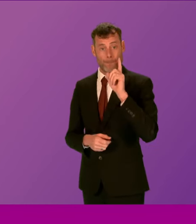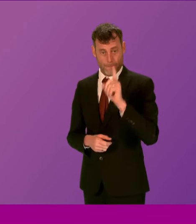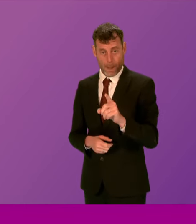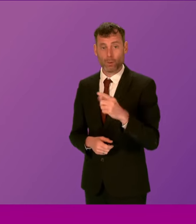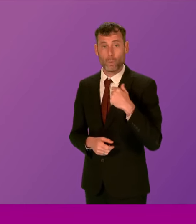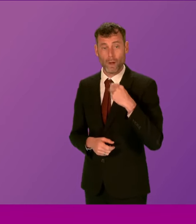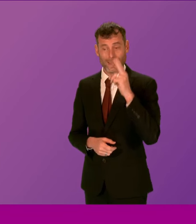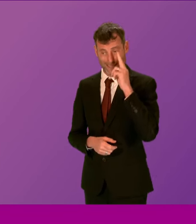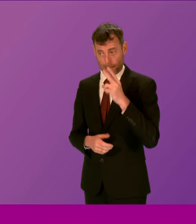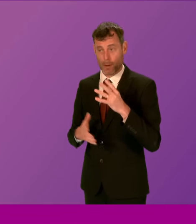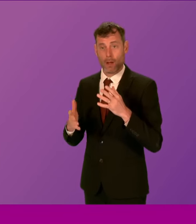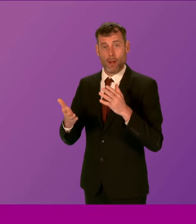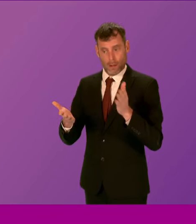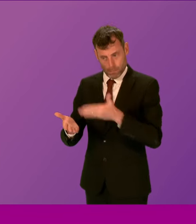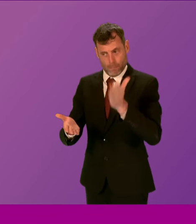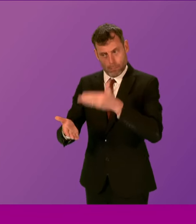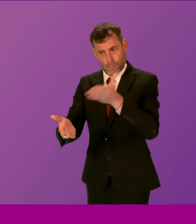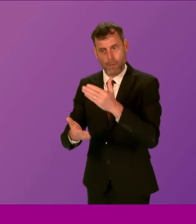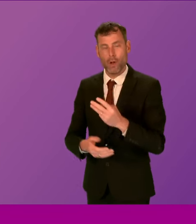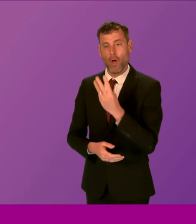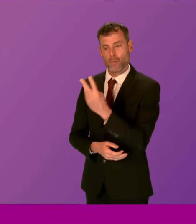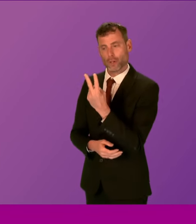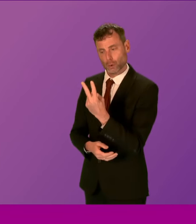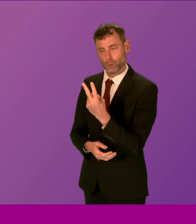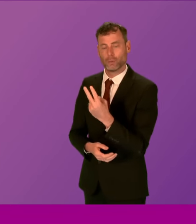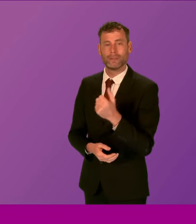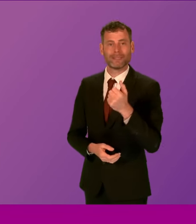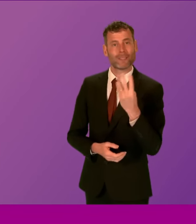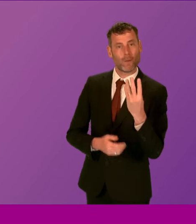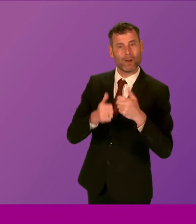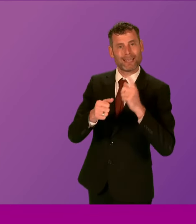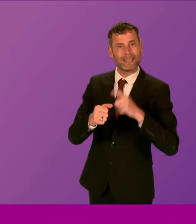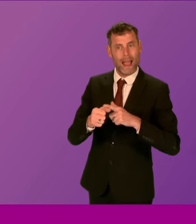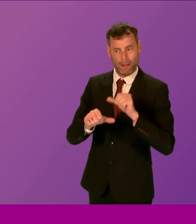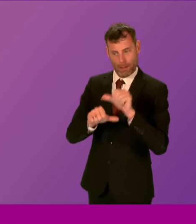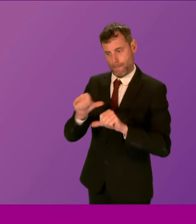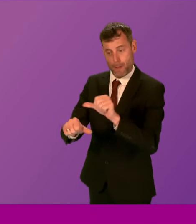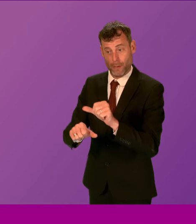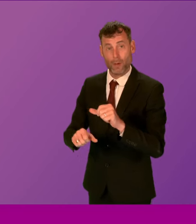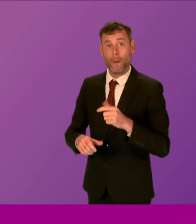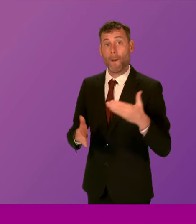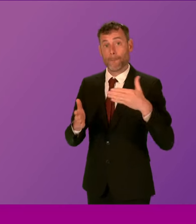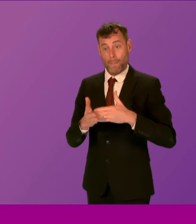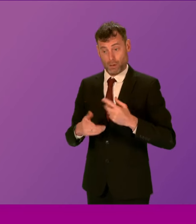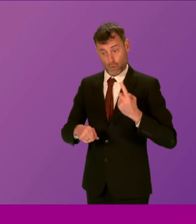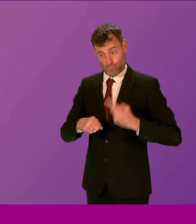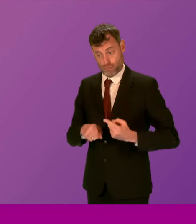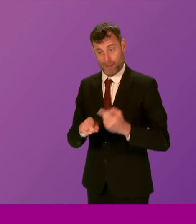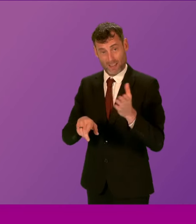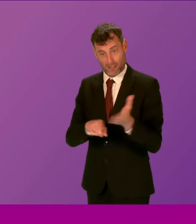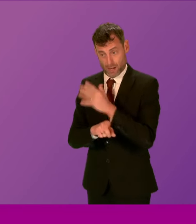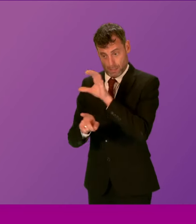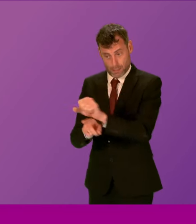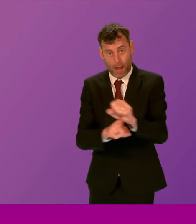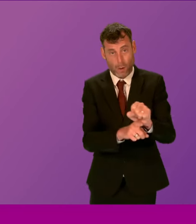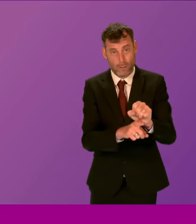and the 62 day pathways. And there has been some recent evaluation of a rapid cancer diagnostic services, which may be of interest to Alex Cole